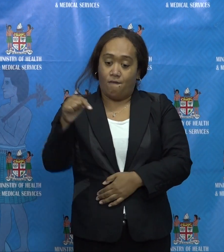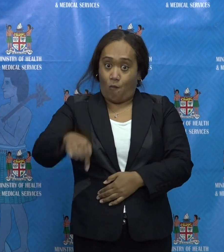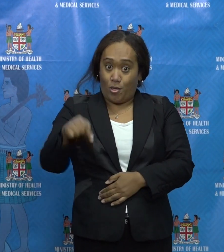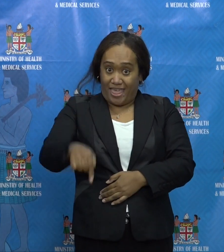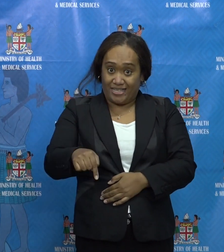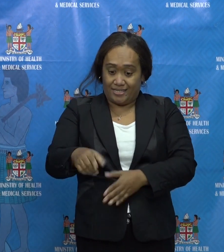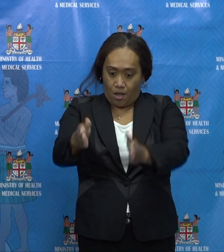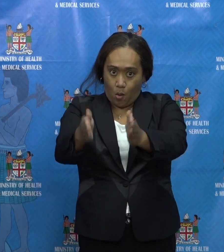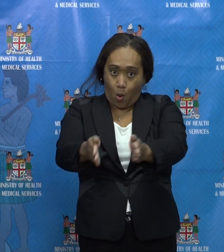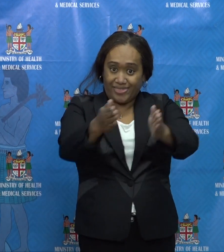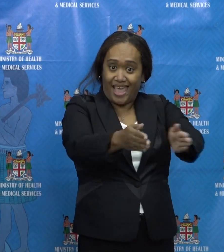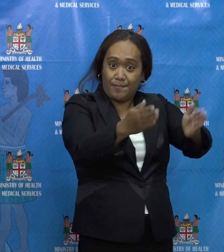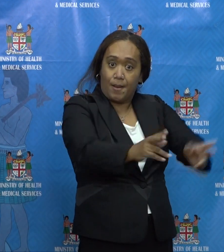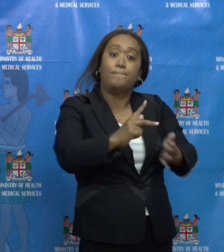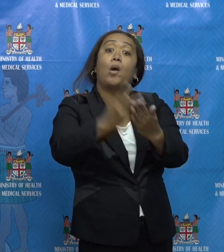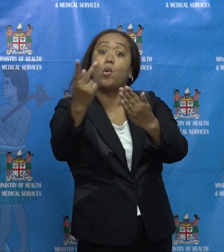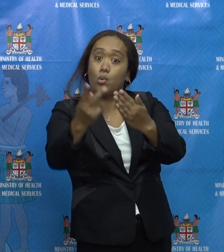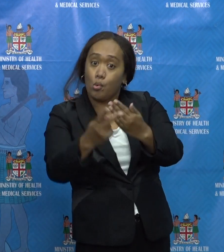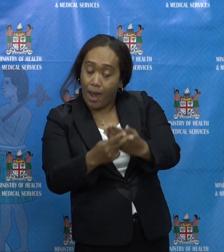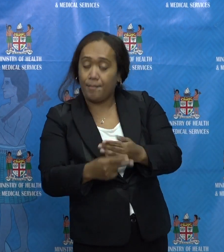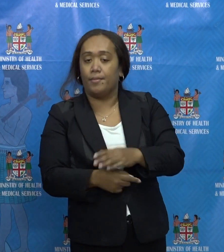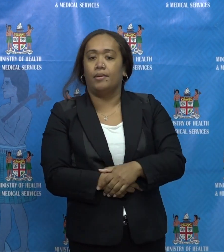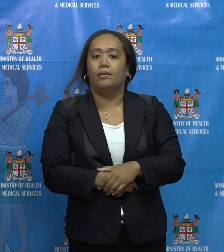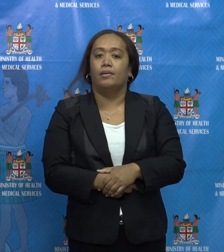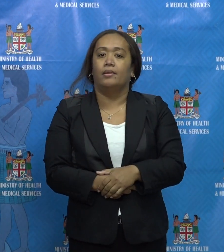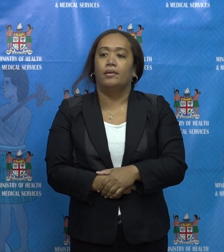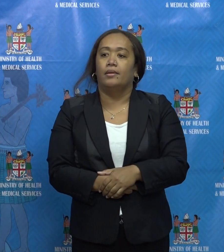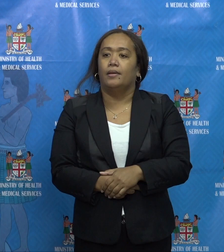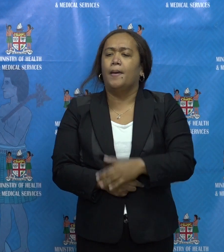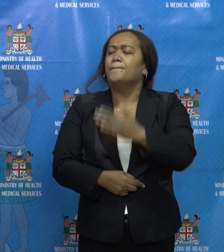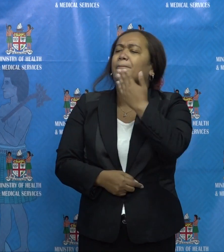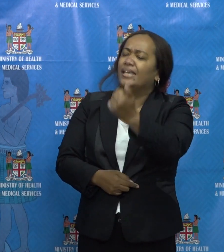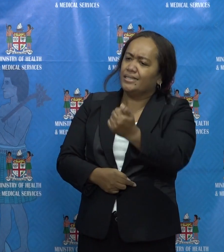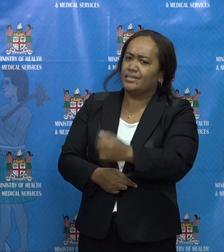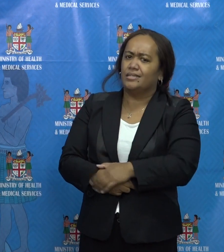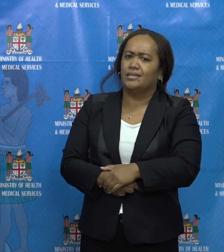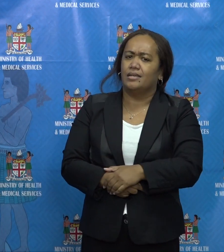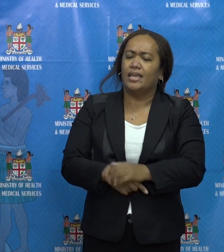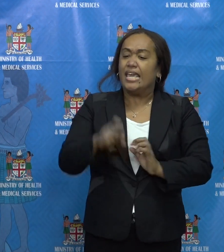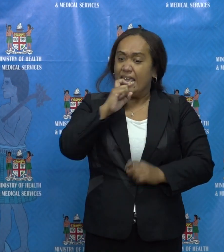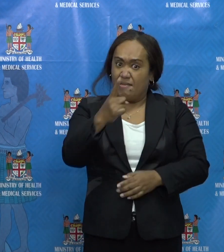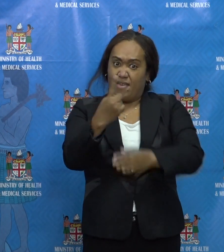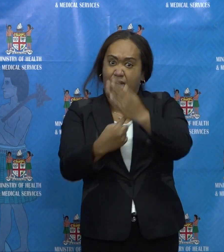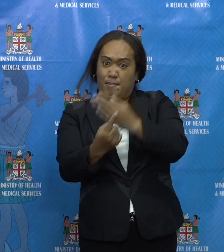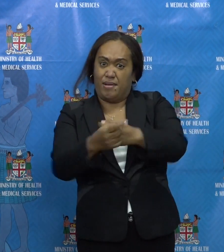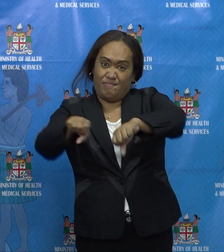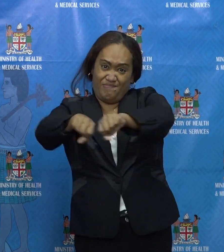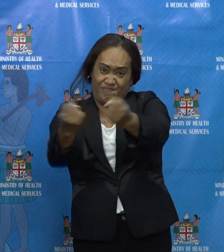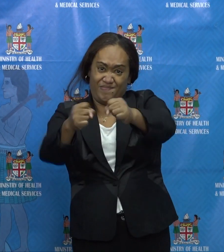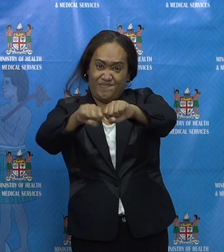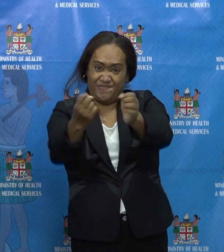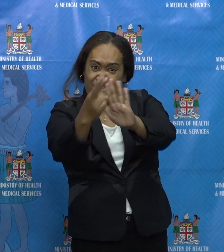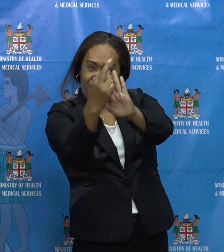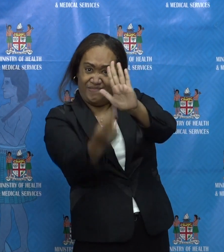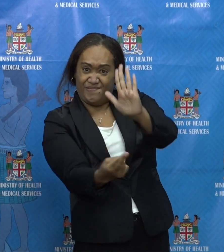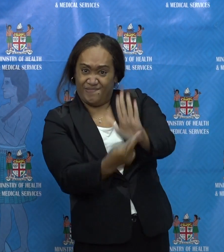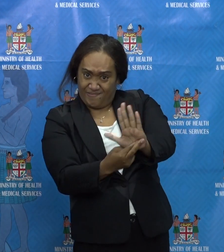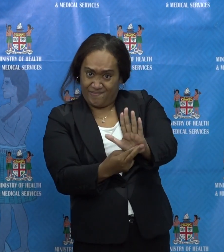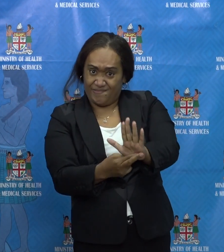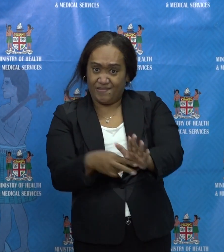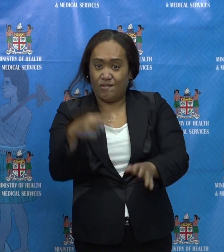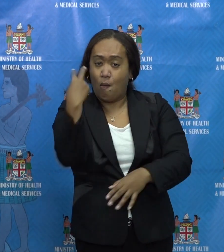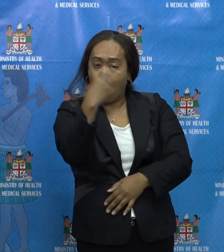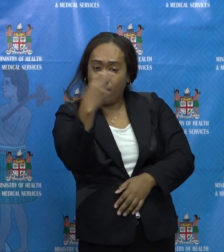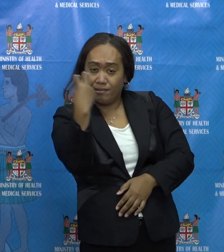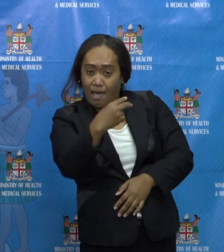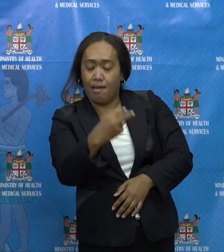program, eh? Yeah. In terms of correcting any breaches or any things that require ongoing monitoring,